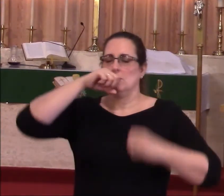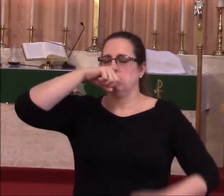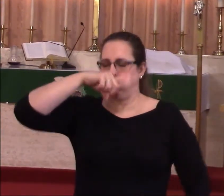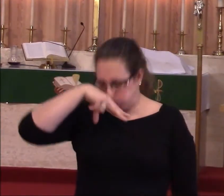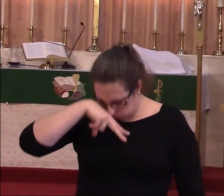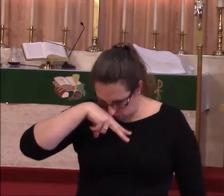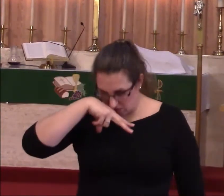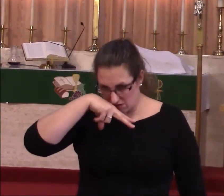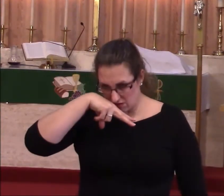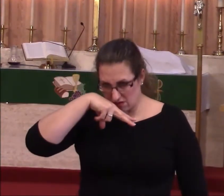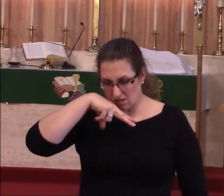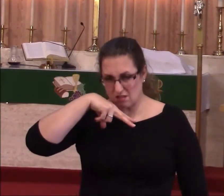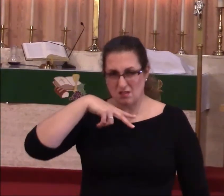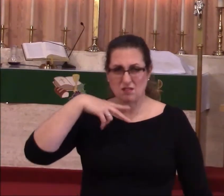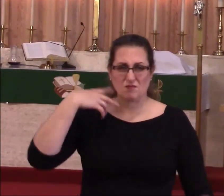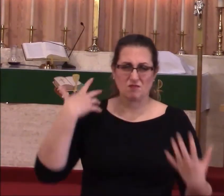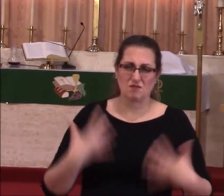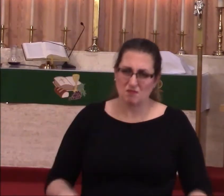Running low.